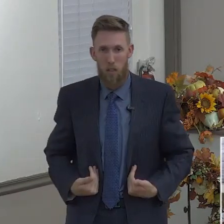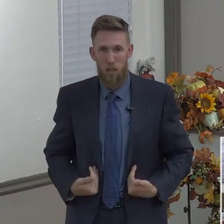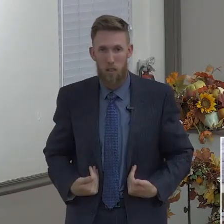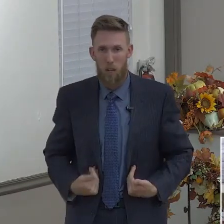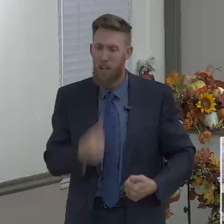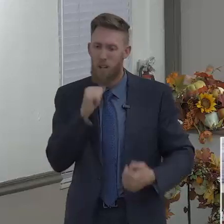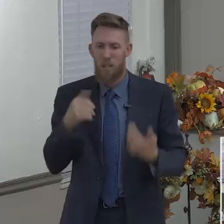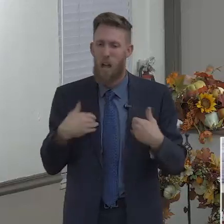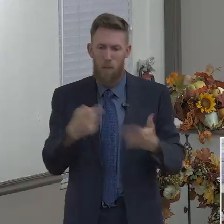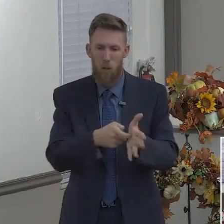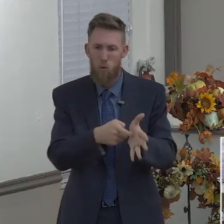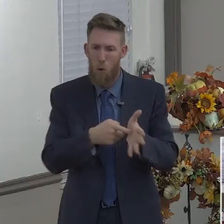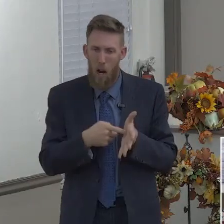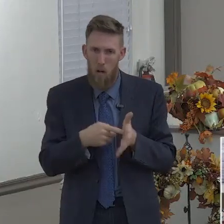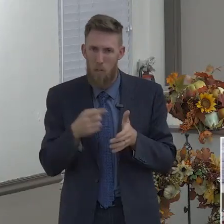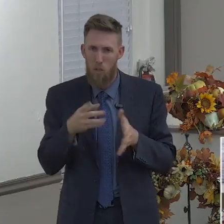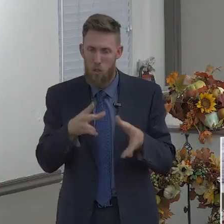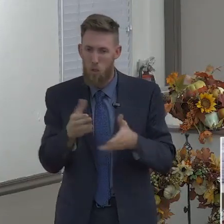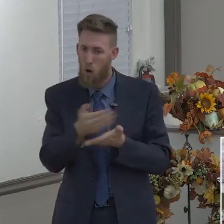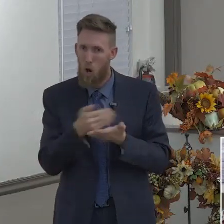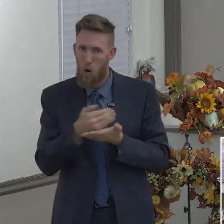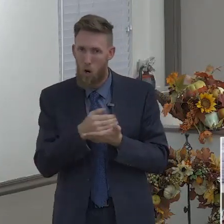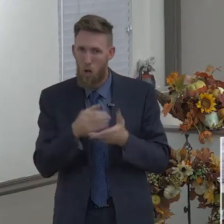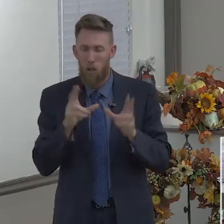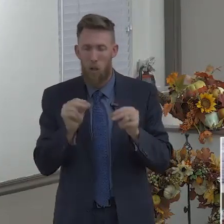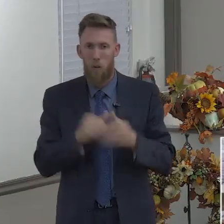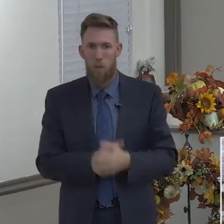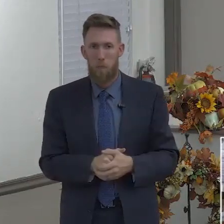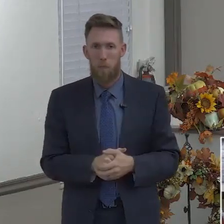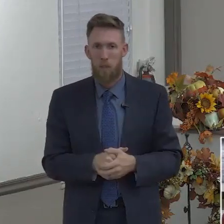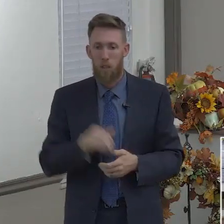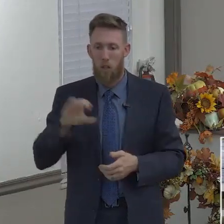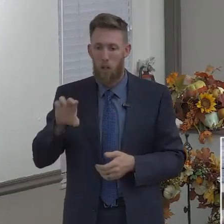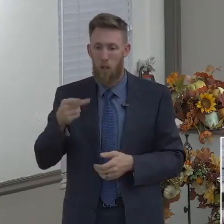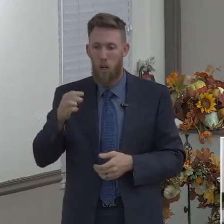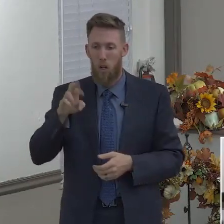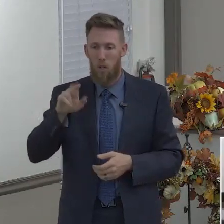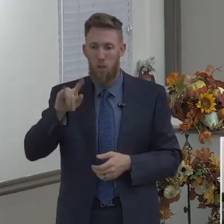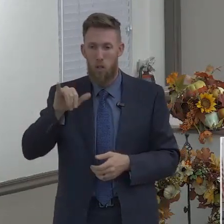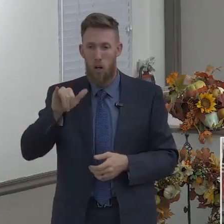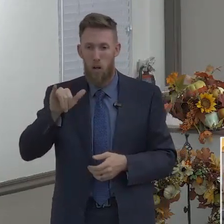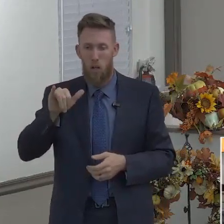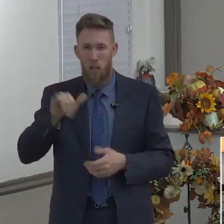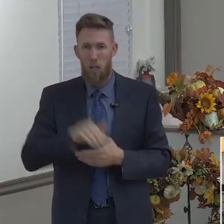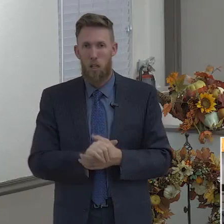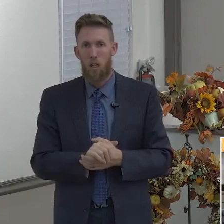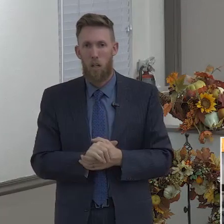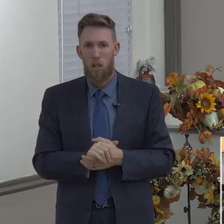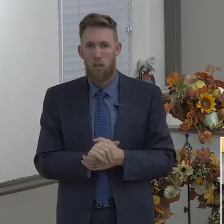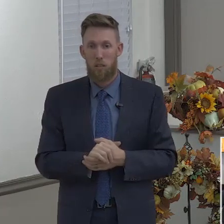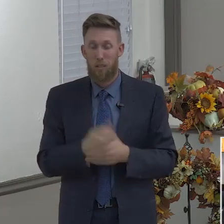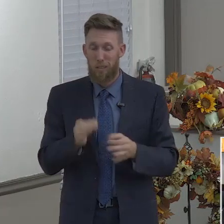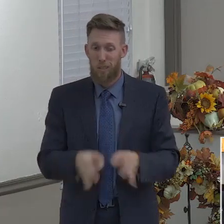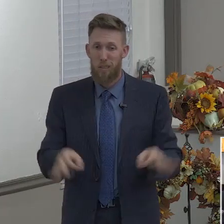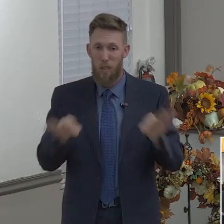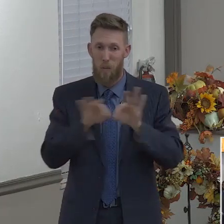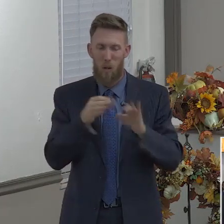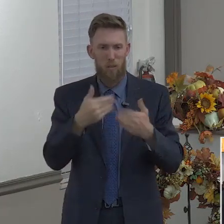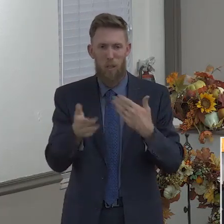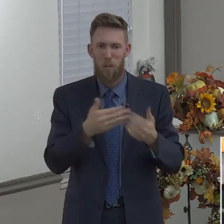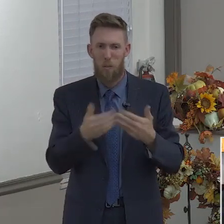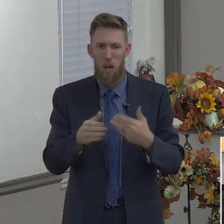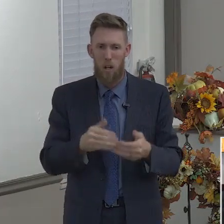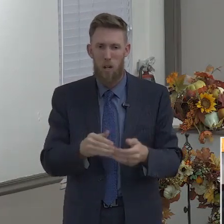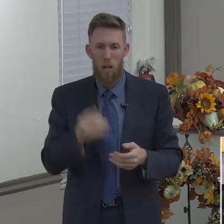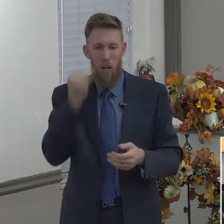that charity is a very important thing. It doesn't matter how eloquent we are. It doesn't matter how much of a good speaker we are, how